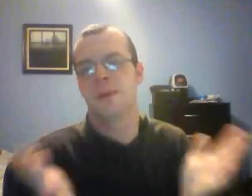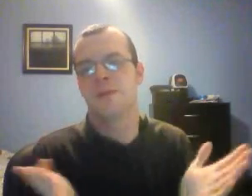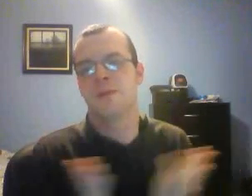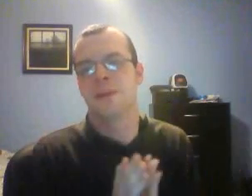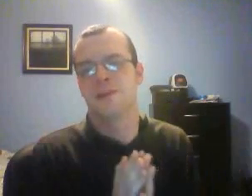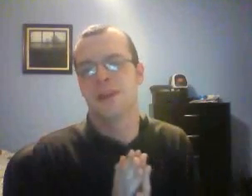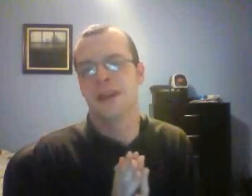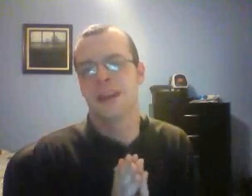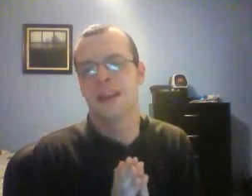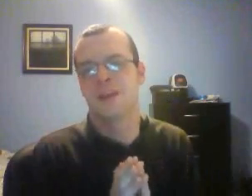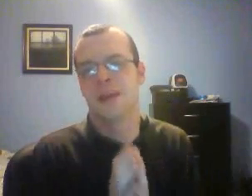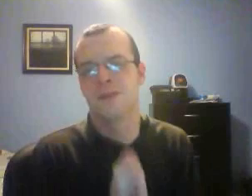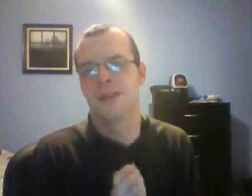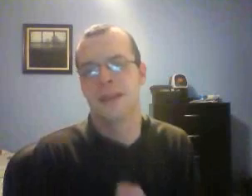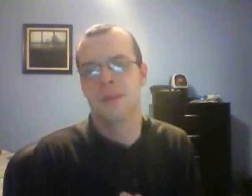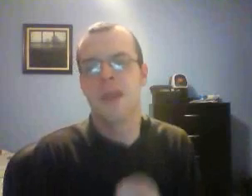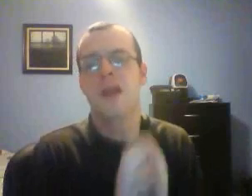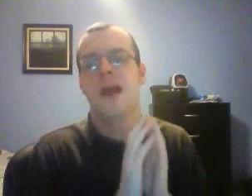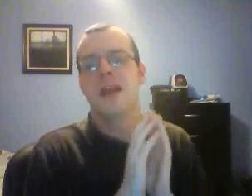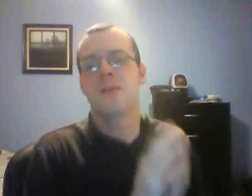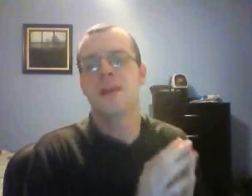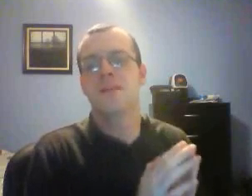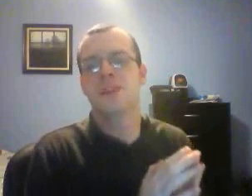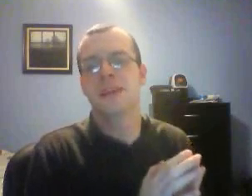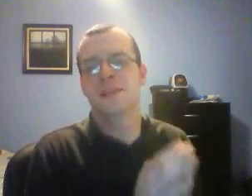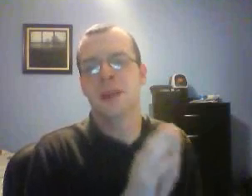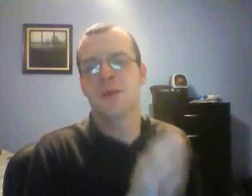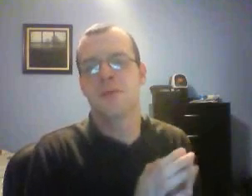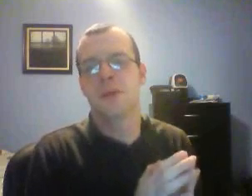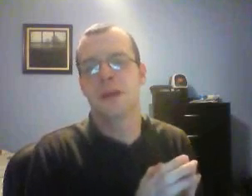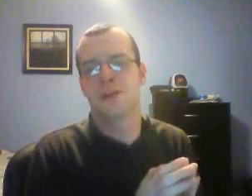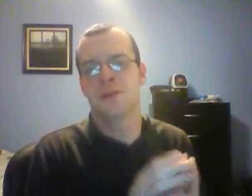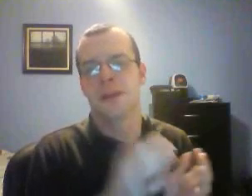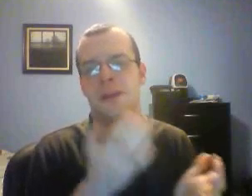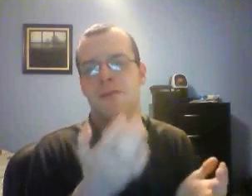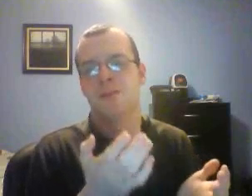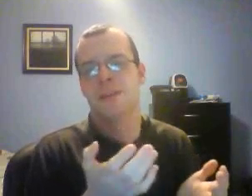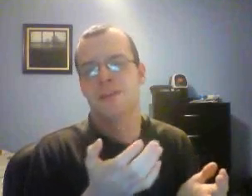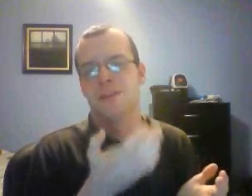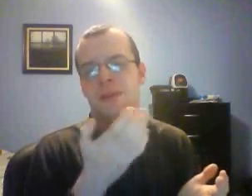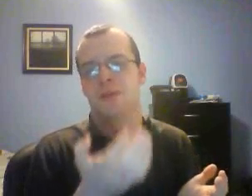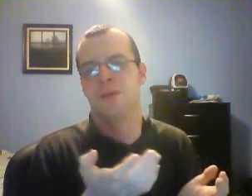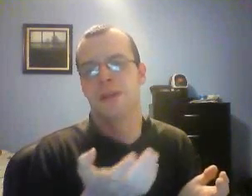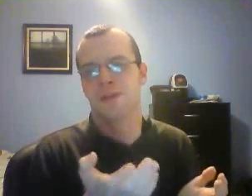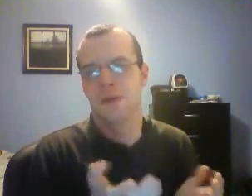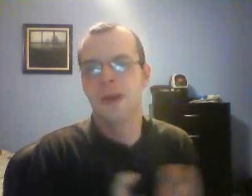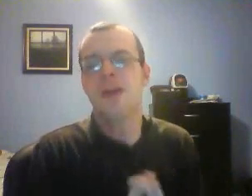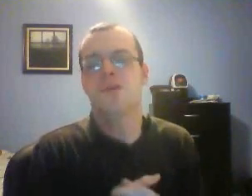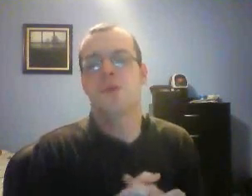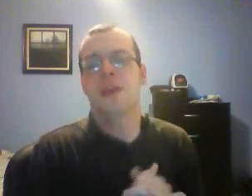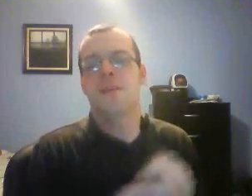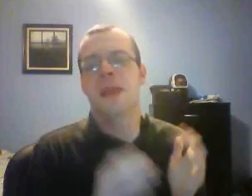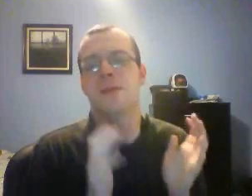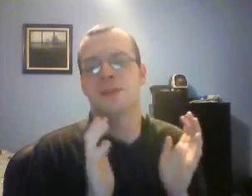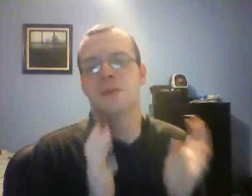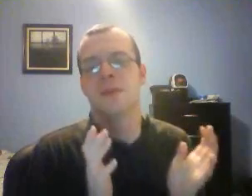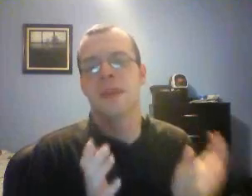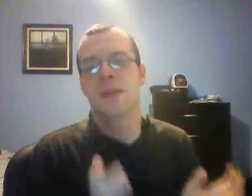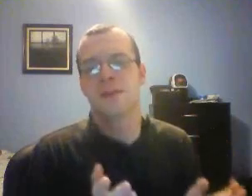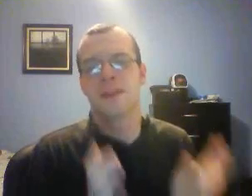WWE's United Kingdom announce team. I never had the chance to interview Nigel, but I did have the chance to speak with Nigel through emails over the years.